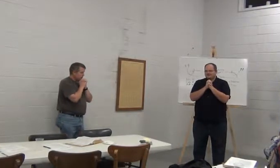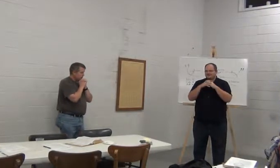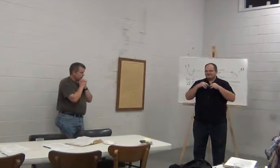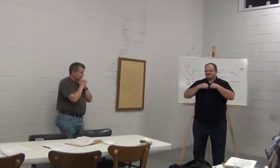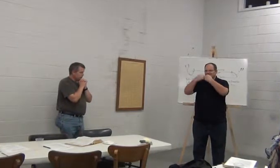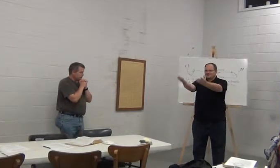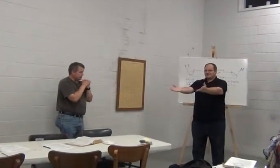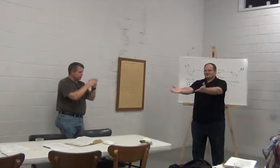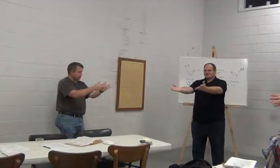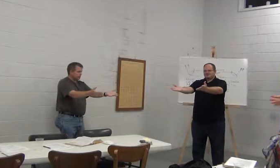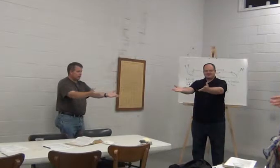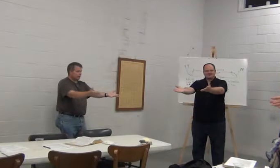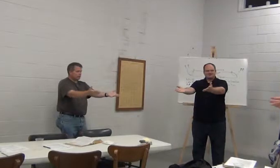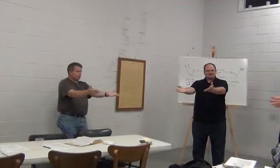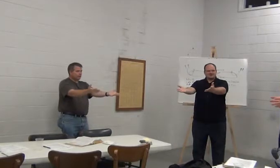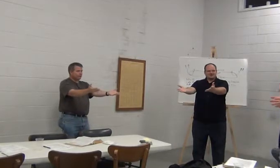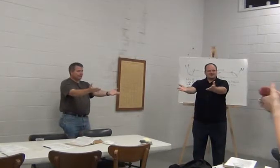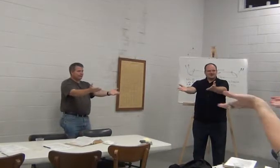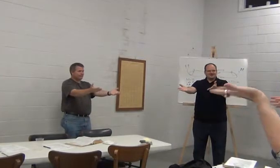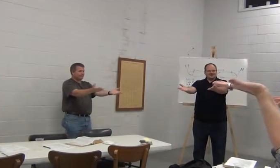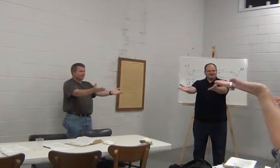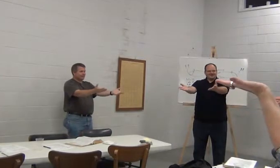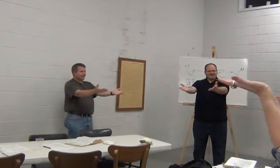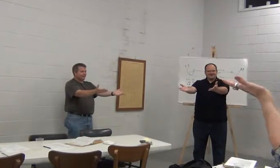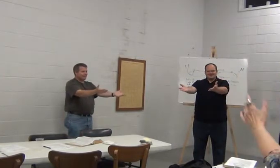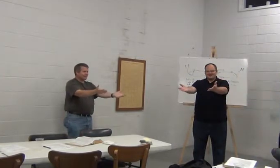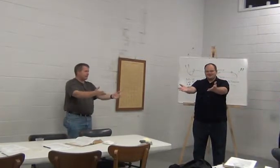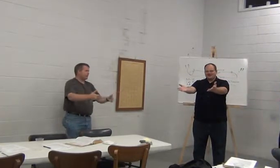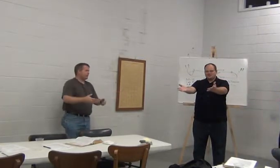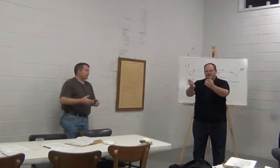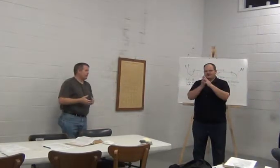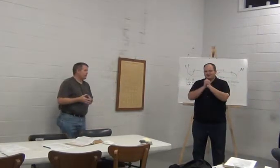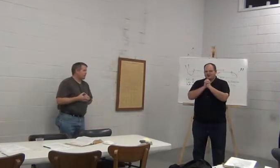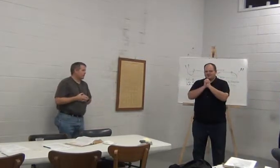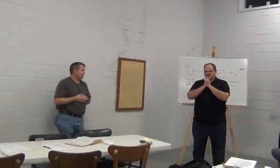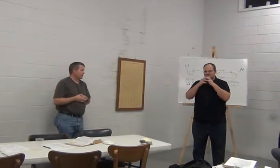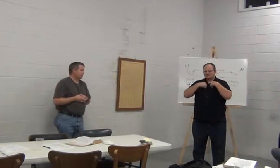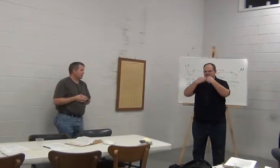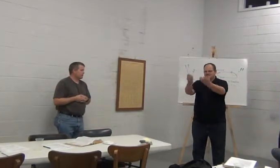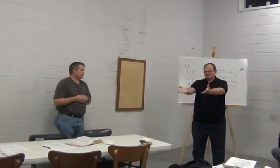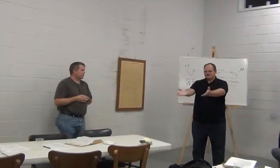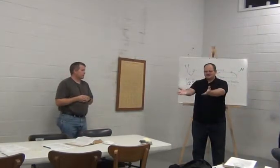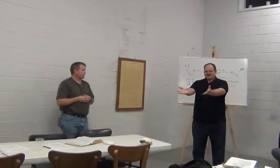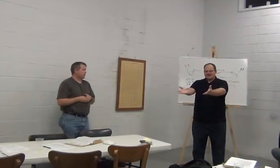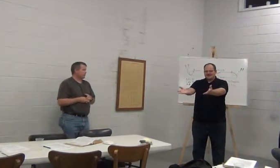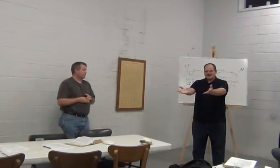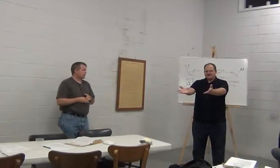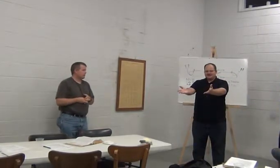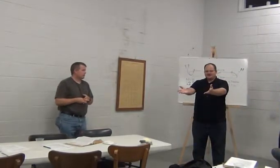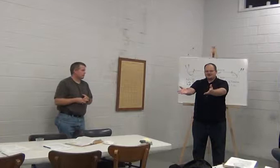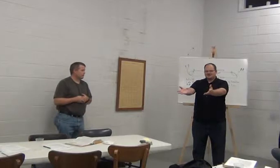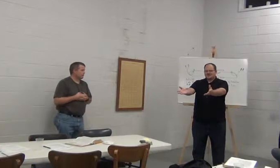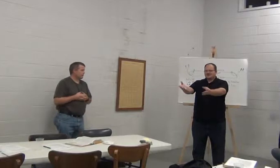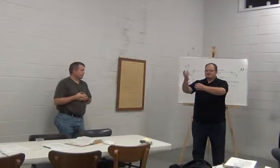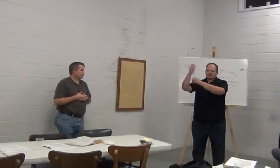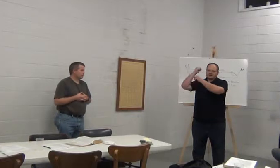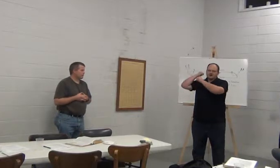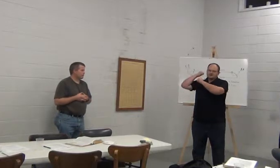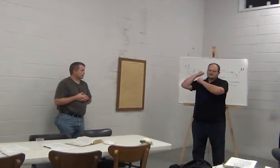Give for the smile. You give. Give to them. You pray for your enemies. And then you give. And then you take up your cross.